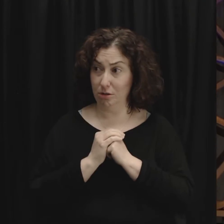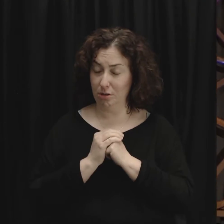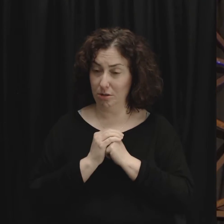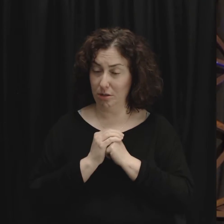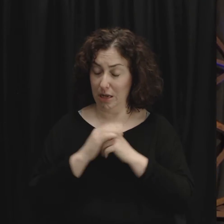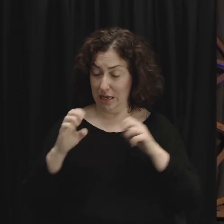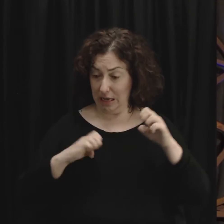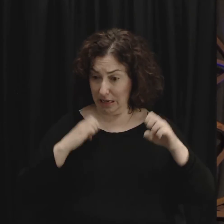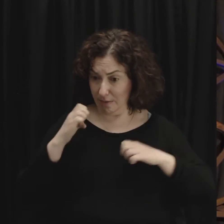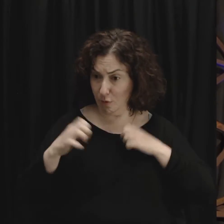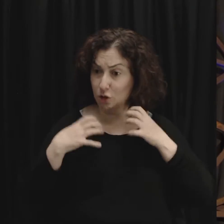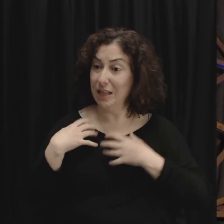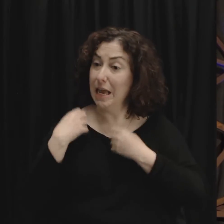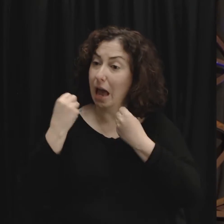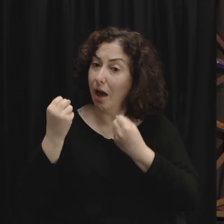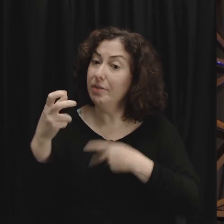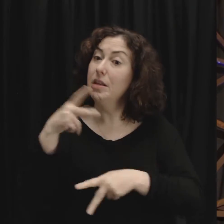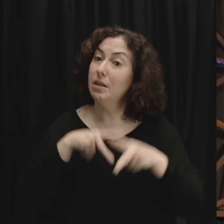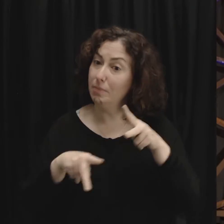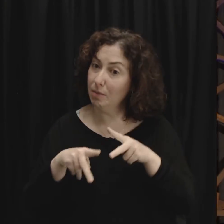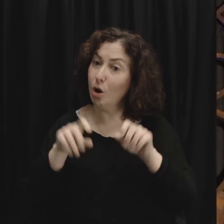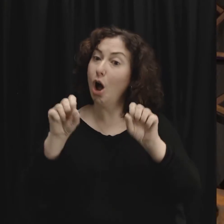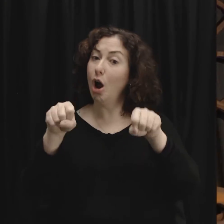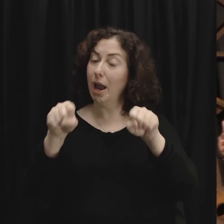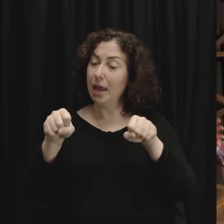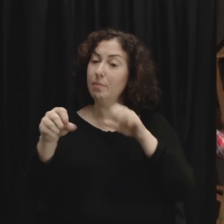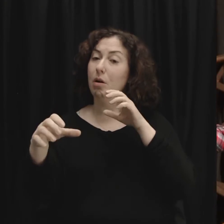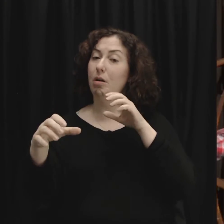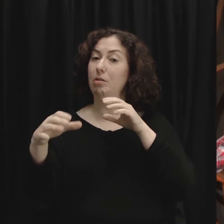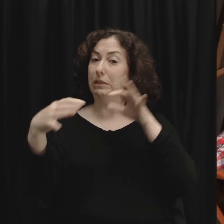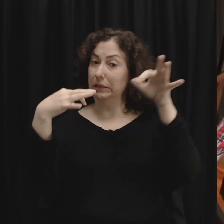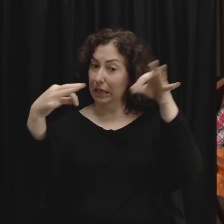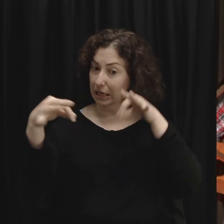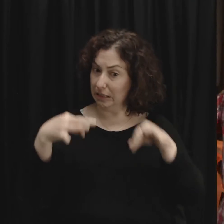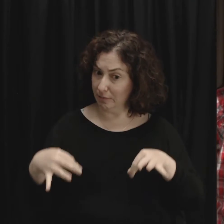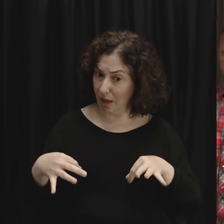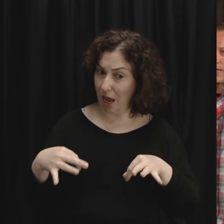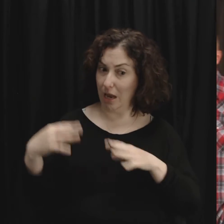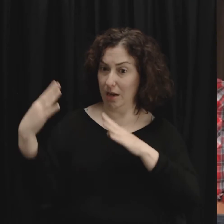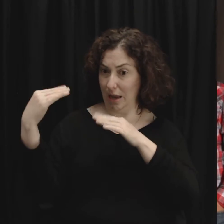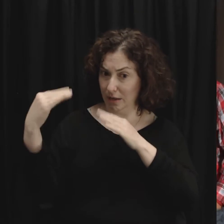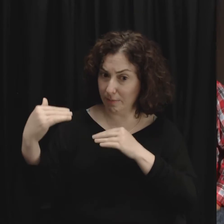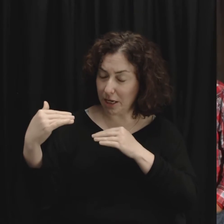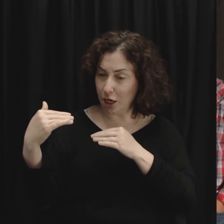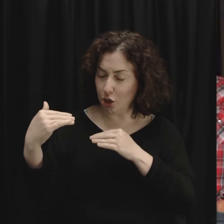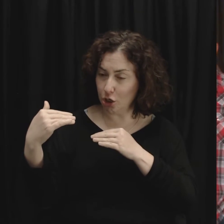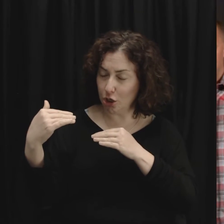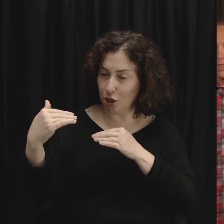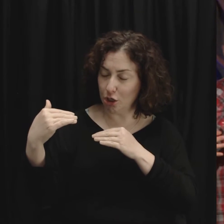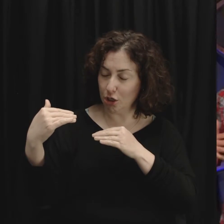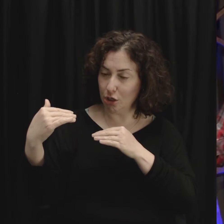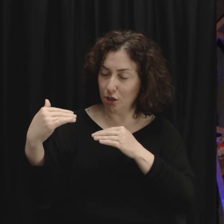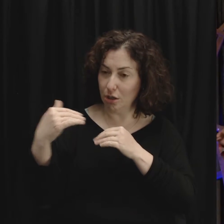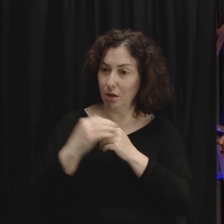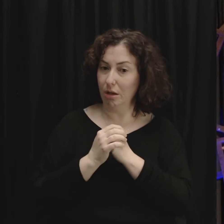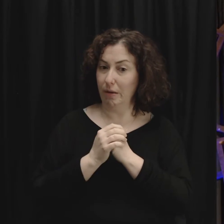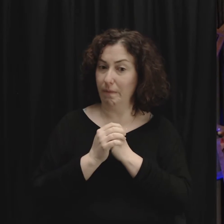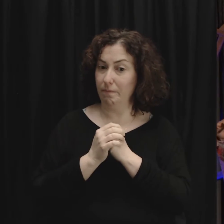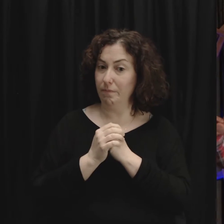communicate hey here's what I expect here's something that I really need from you in our relationship and then we work through whether or not